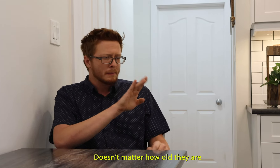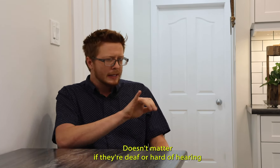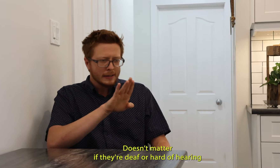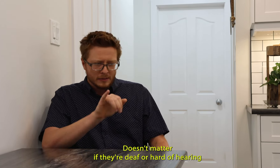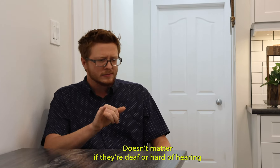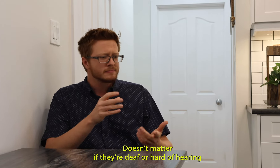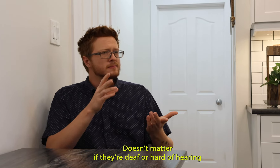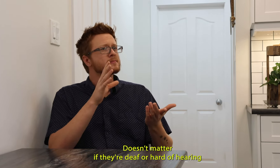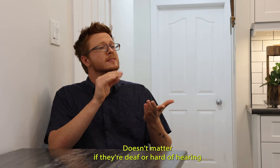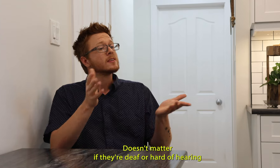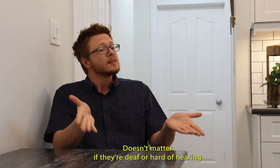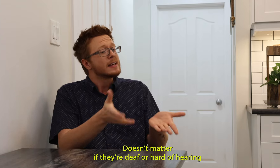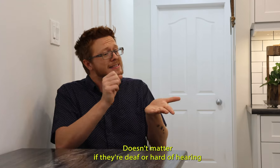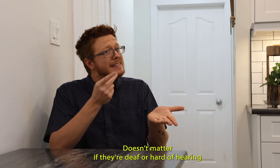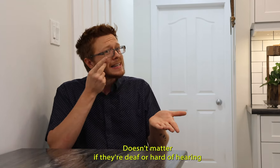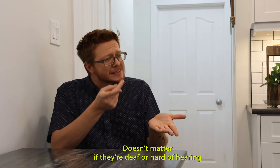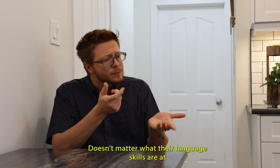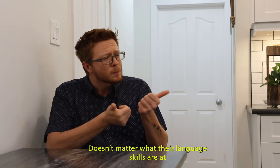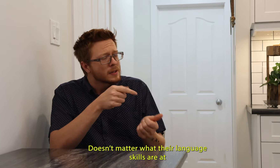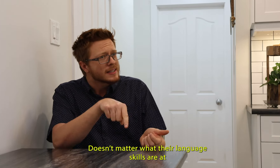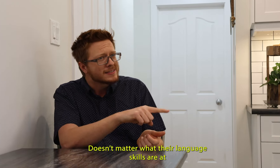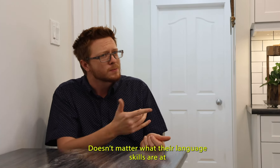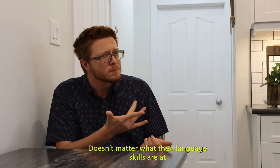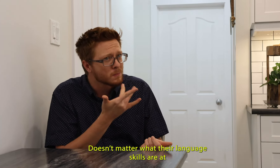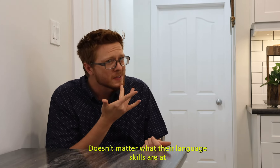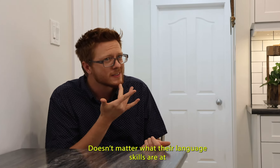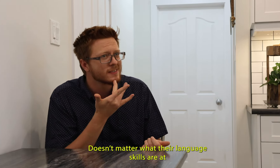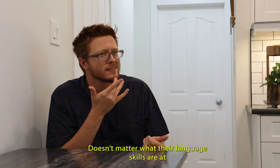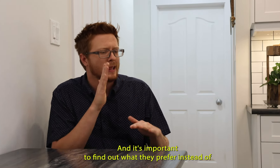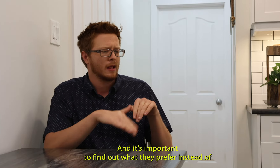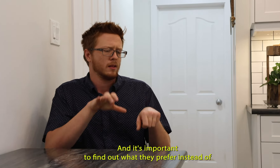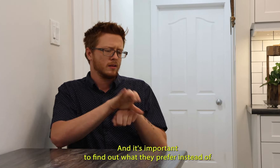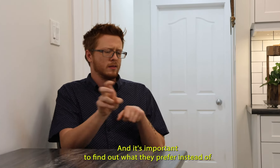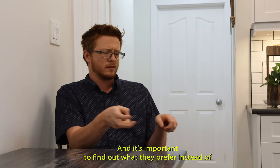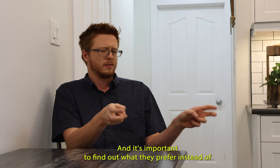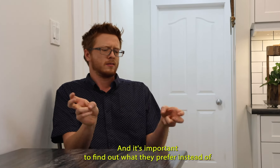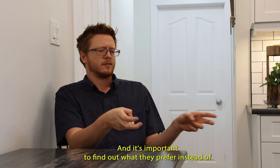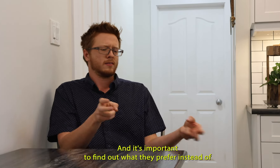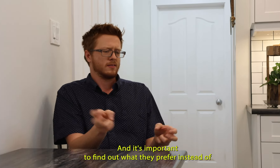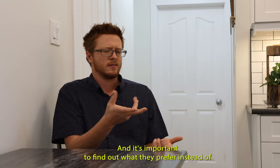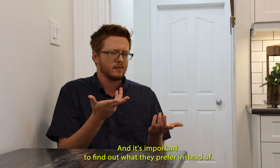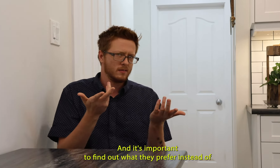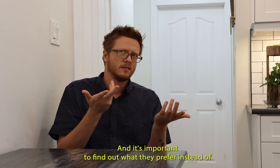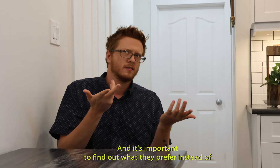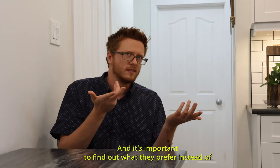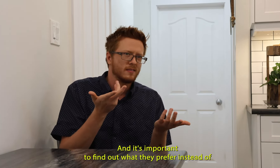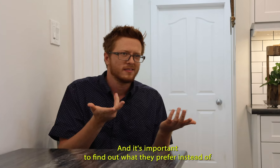It doesn't matter if they're deaf, hard of hearing. It doesn't matter what their language skills are. And it's important to find out what they